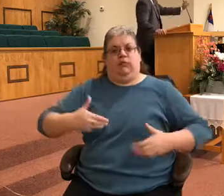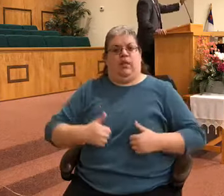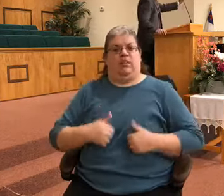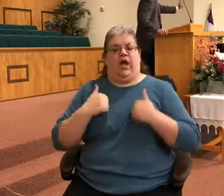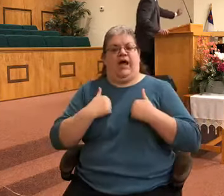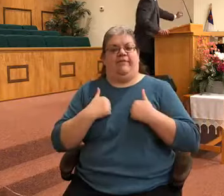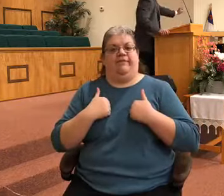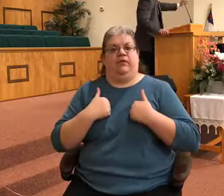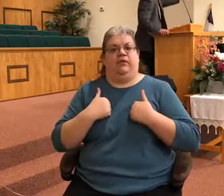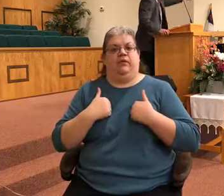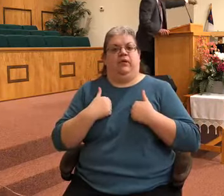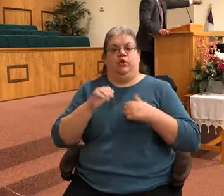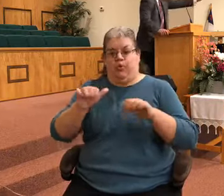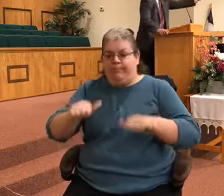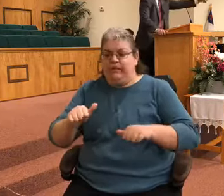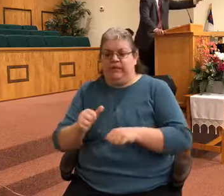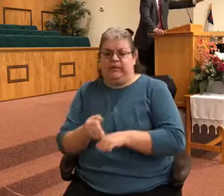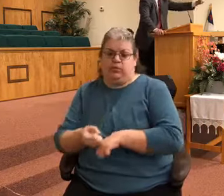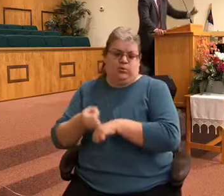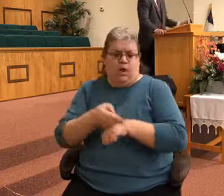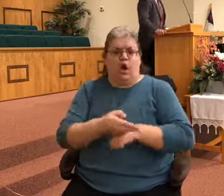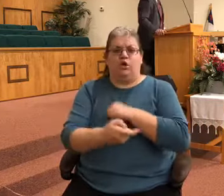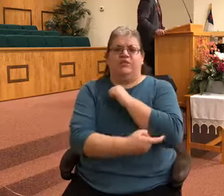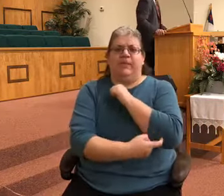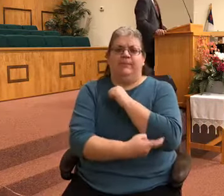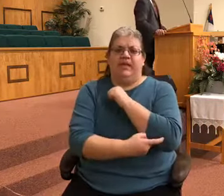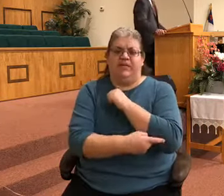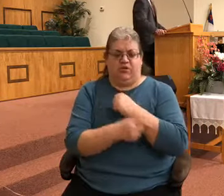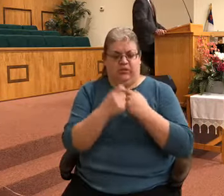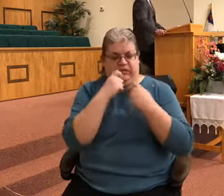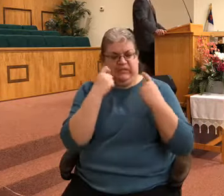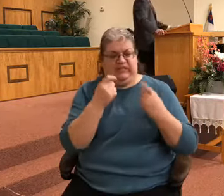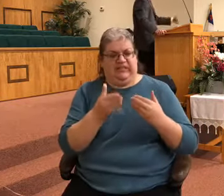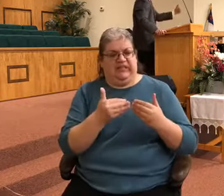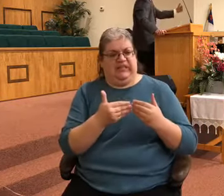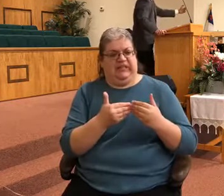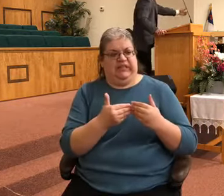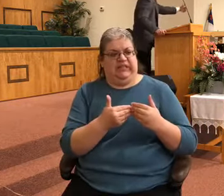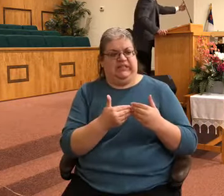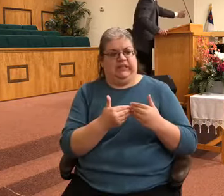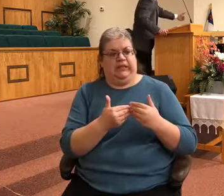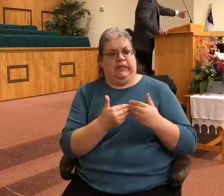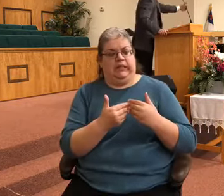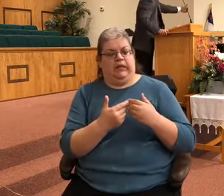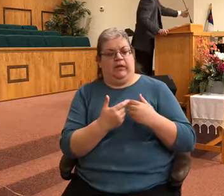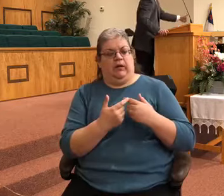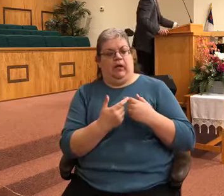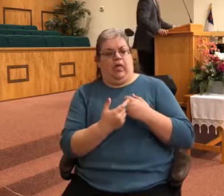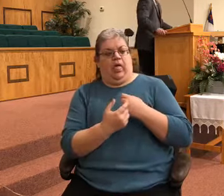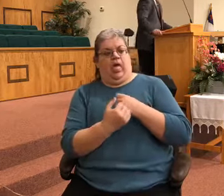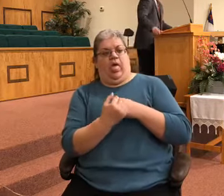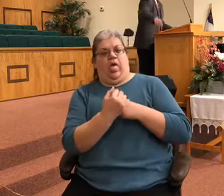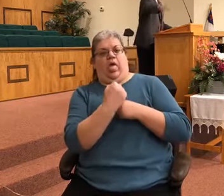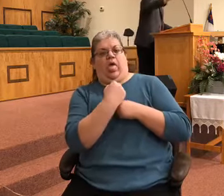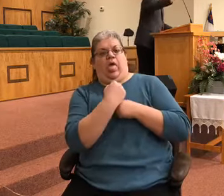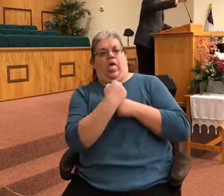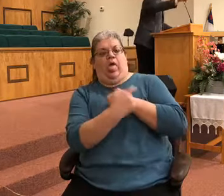to be delivered from sins that so easily beset you in the past and your ability to overcome the things that are self